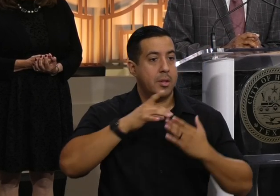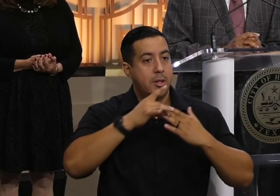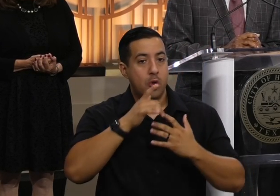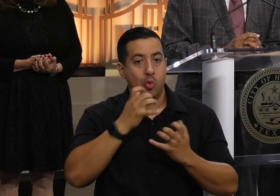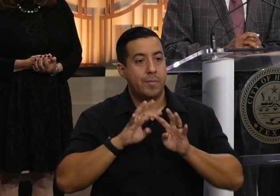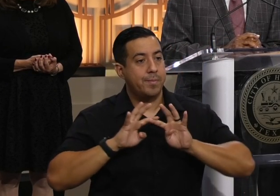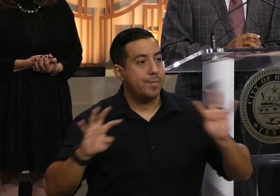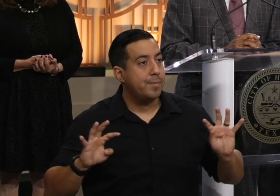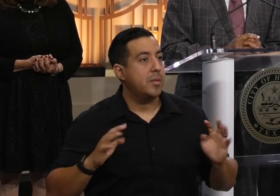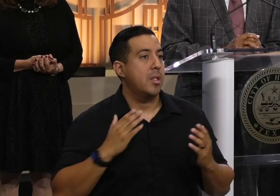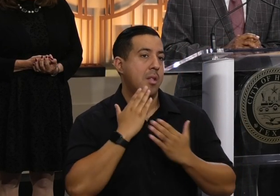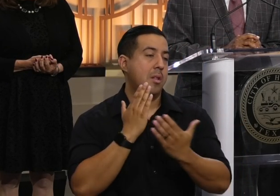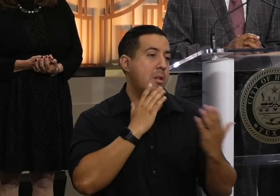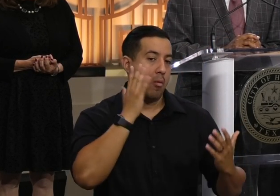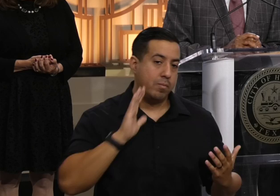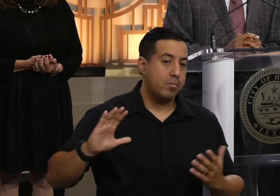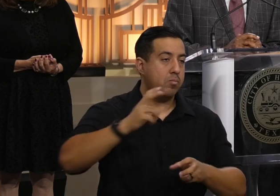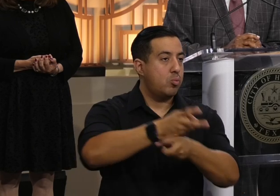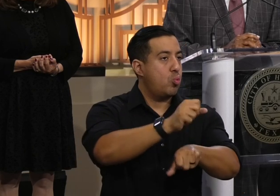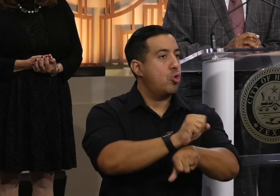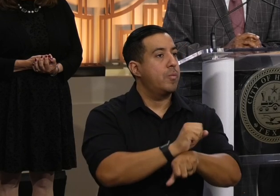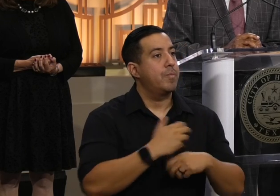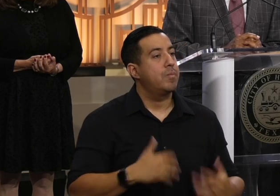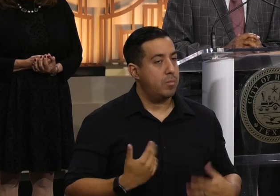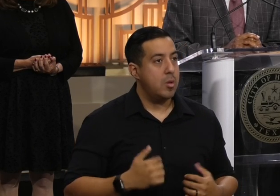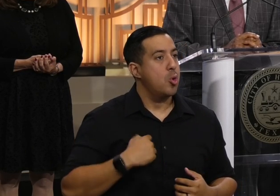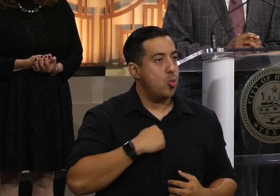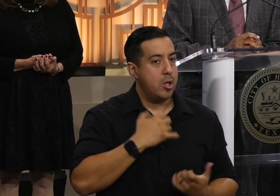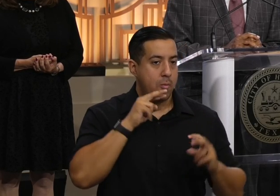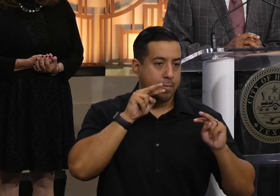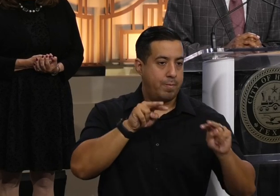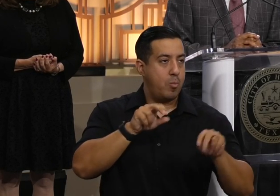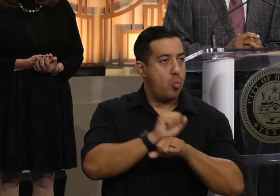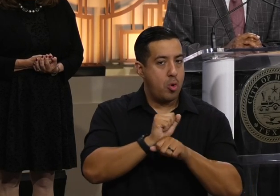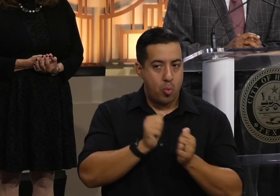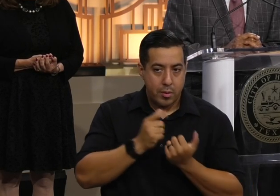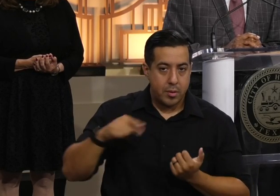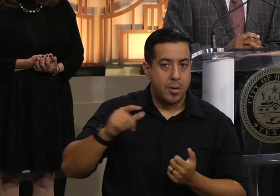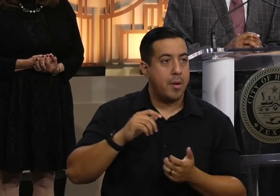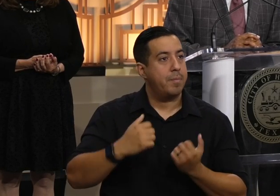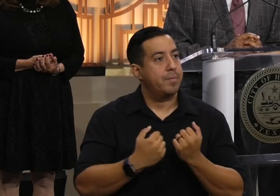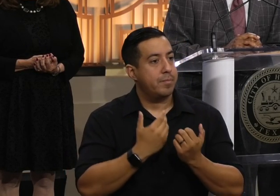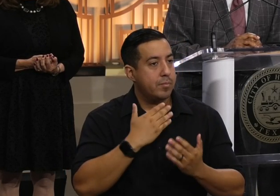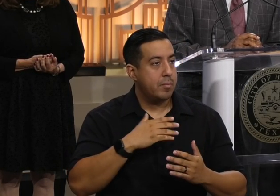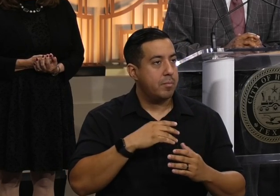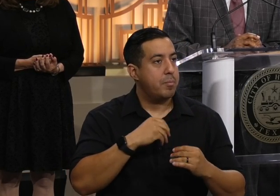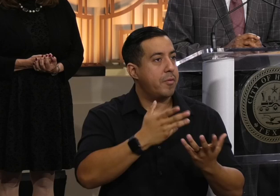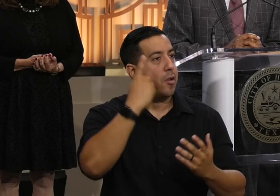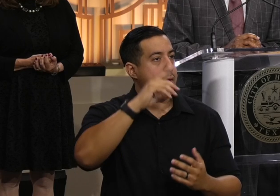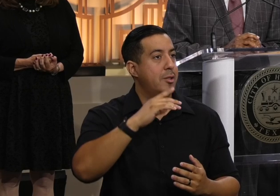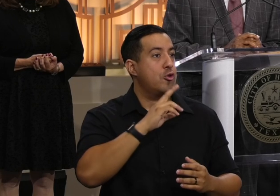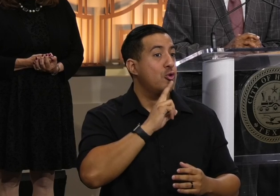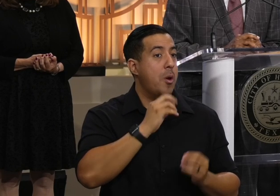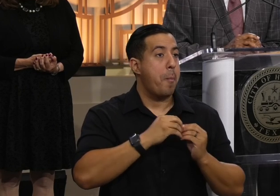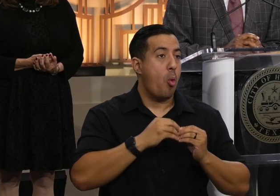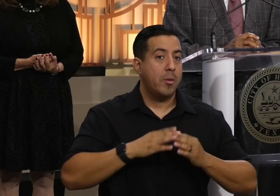present, and thank you for the work that you do. We look forward to working with you to make Houston a more welcoming city for